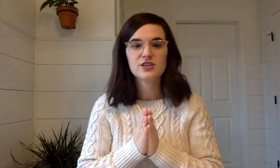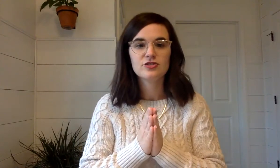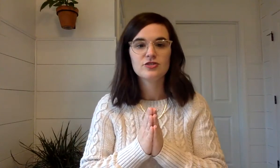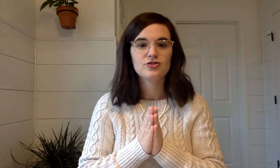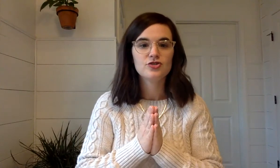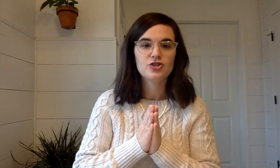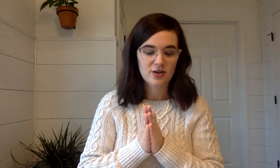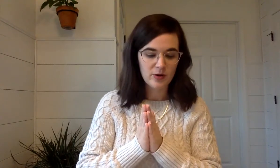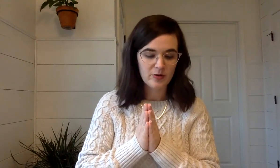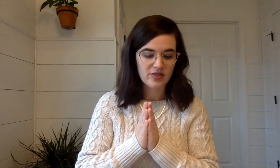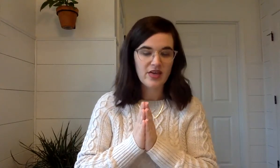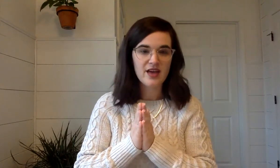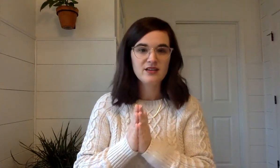Check your work with then.